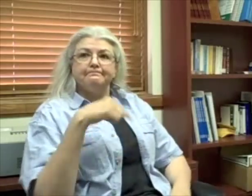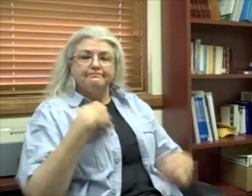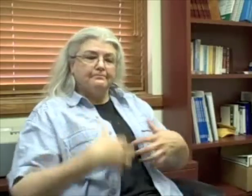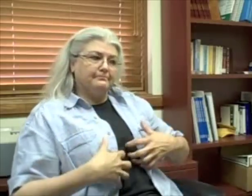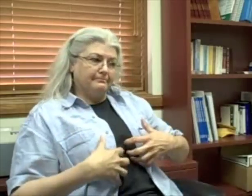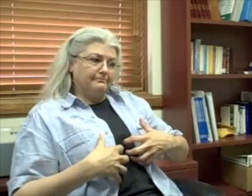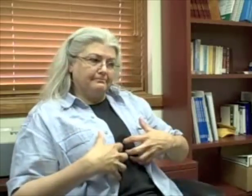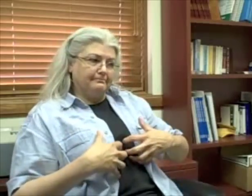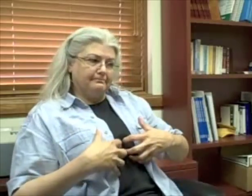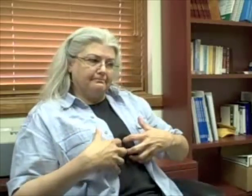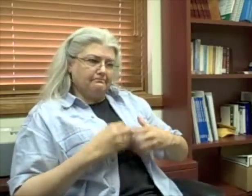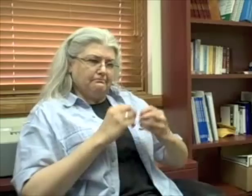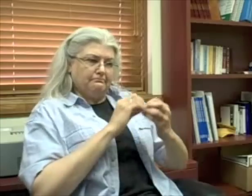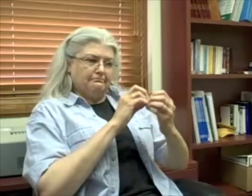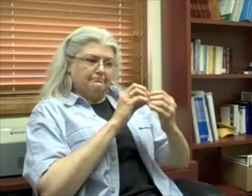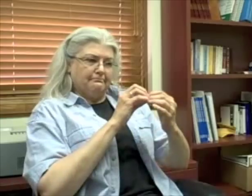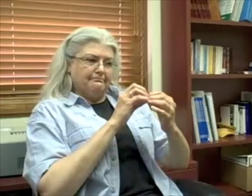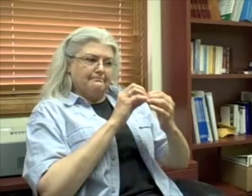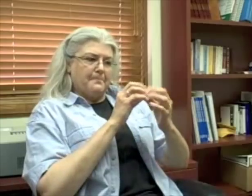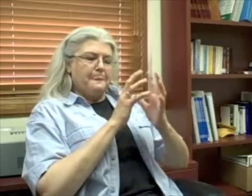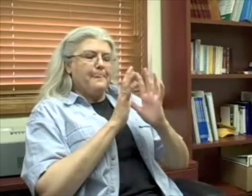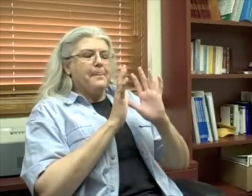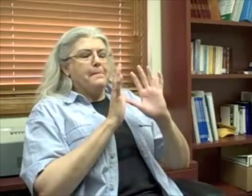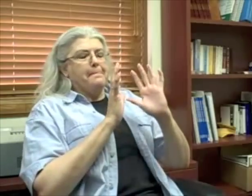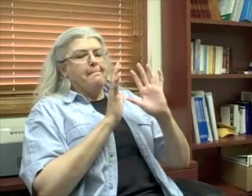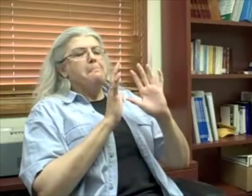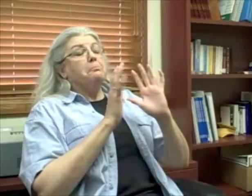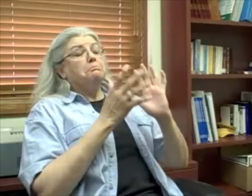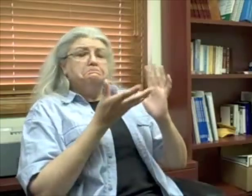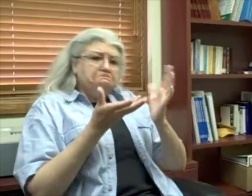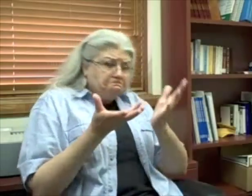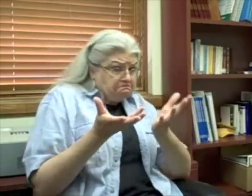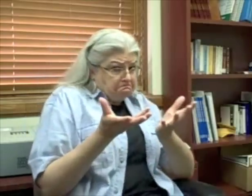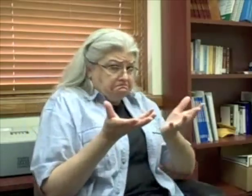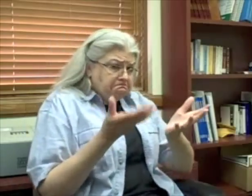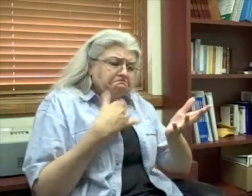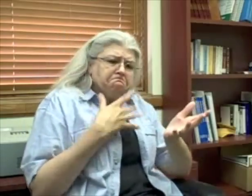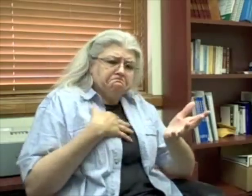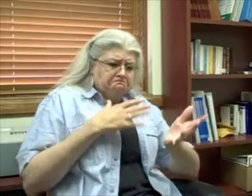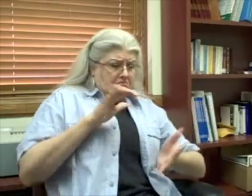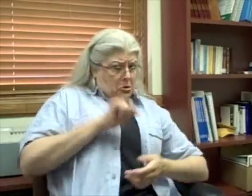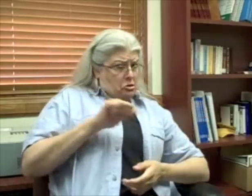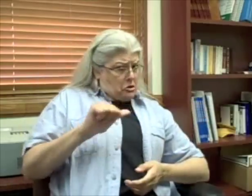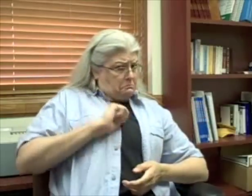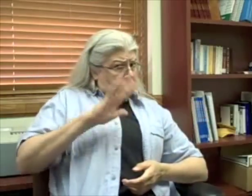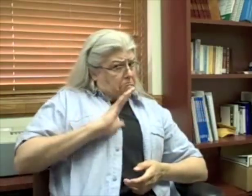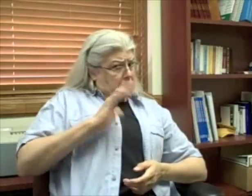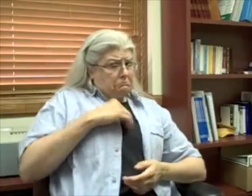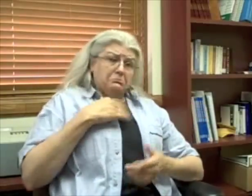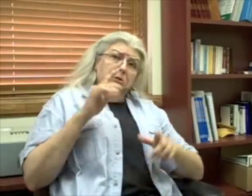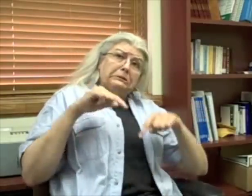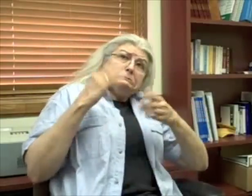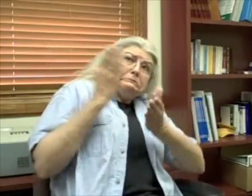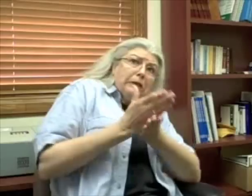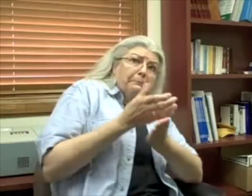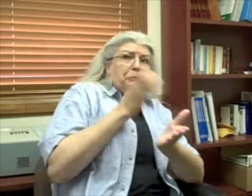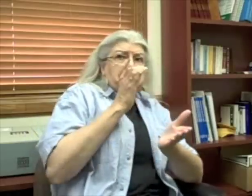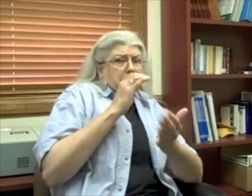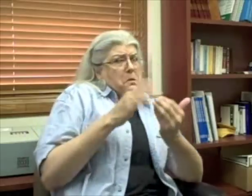wanted to argue with her, but I'm alcoholic, yeah, is what she said. And she said, I've